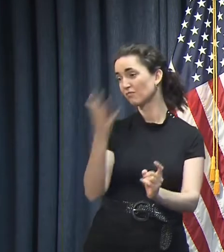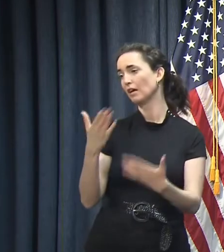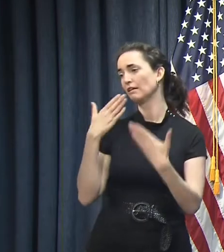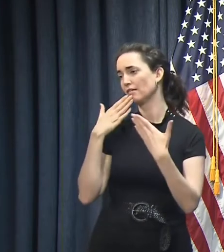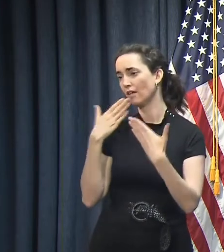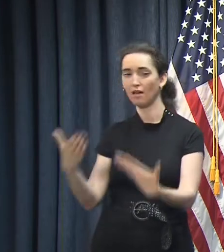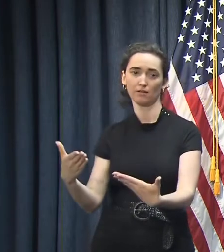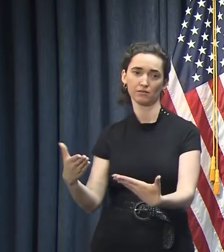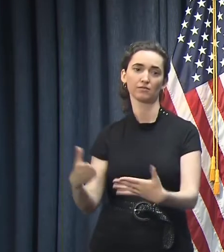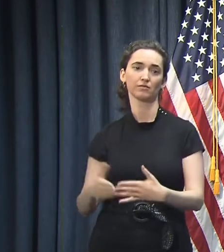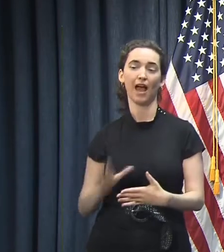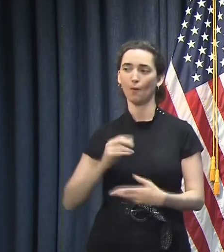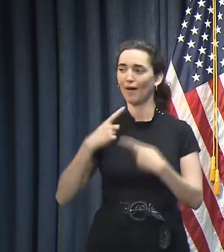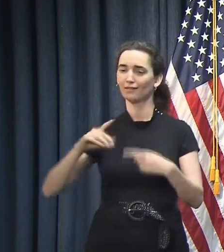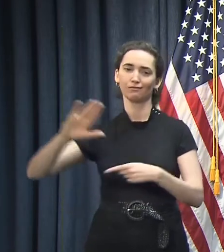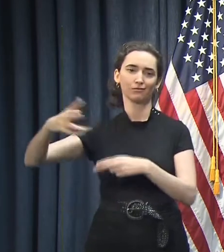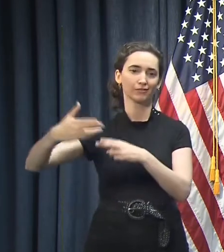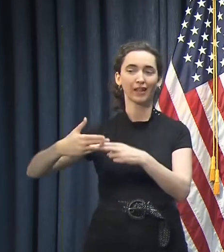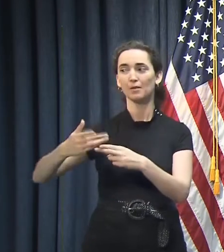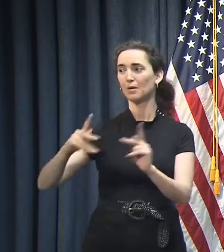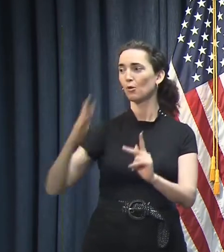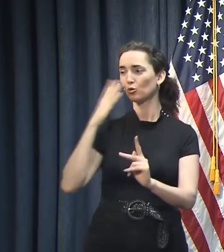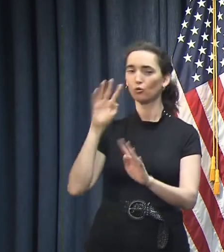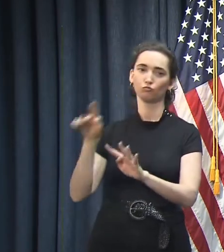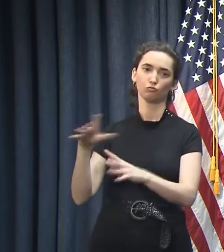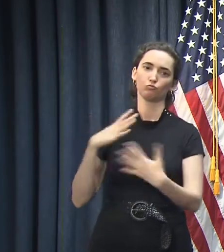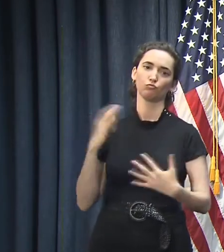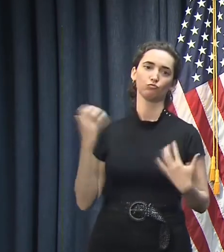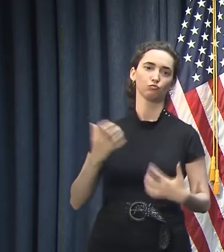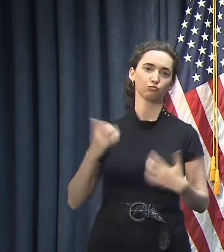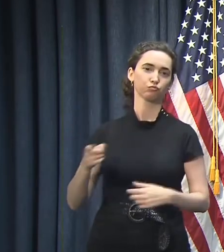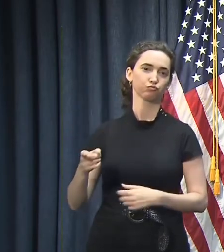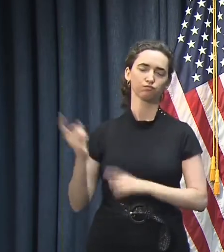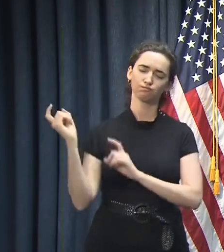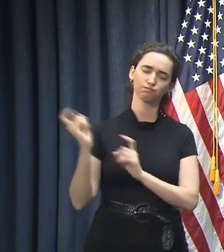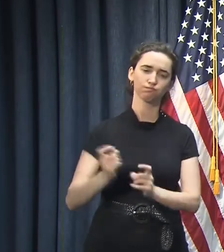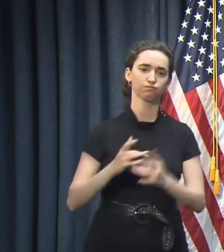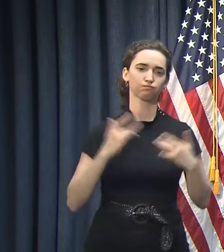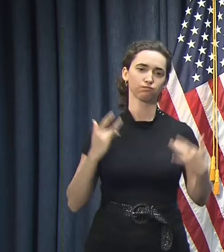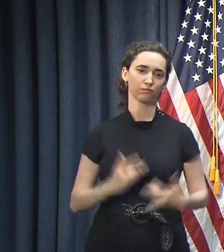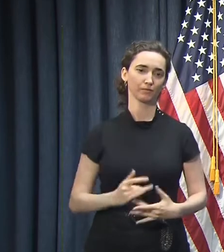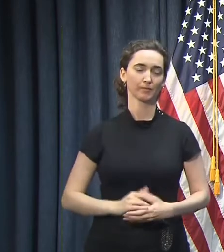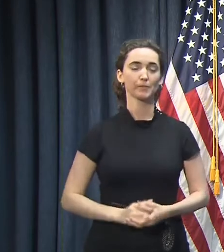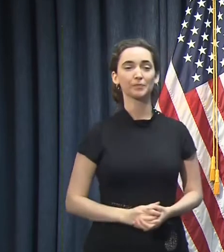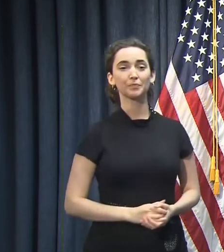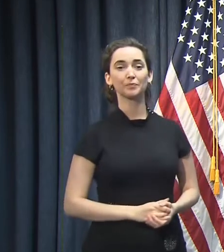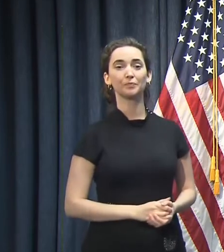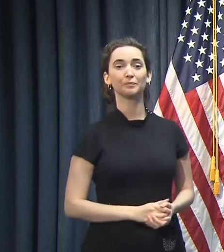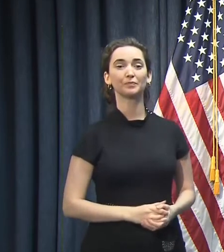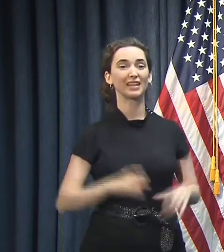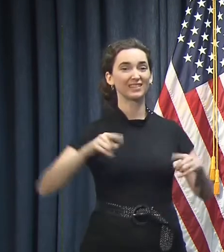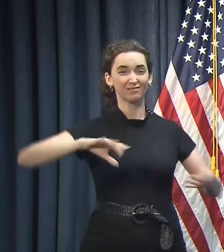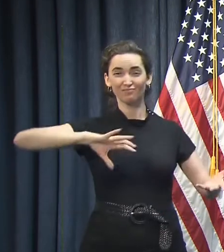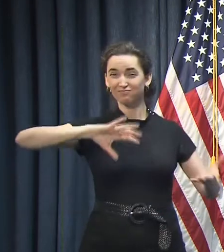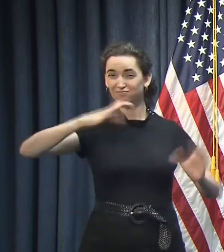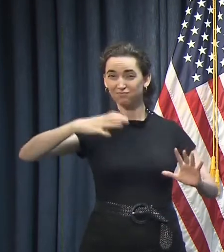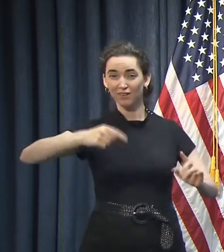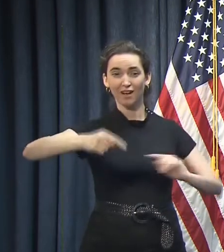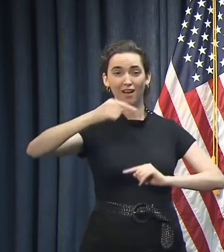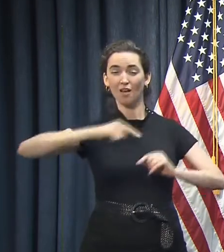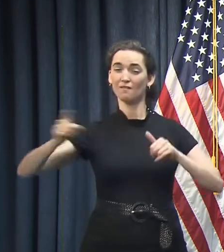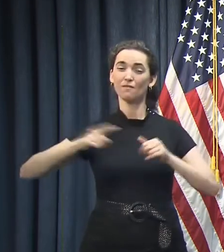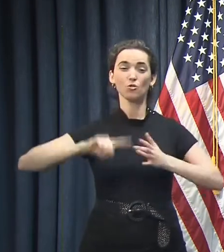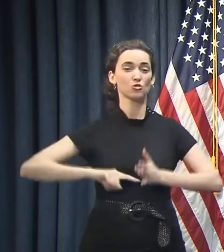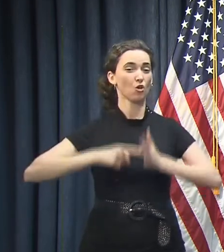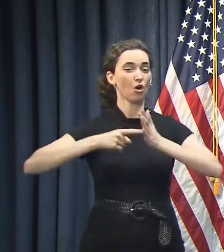that. It's very generous. You know, from the very beginning of this crisis, I've talked about how every person in Louisiana